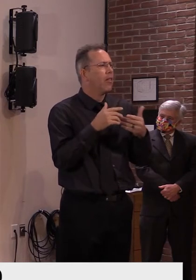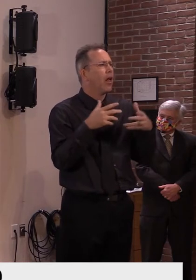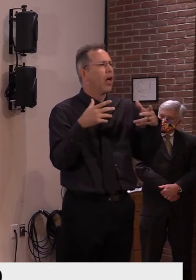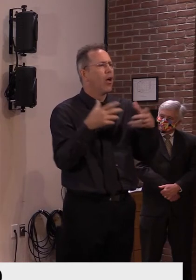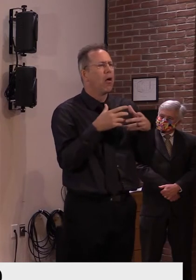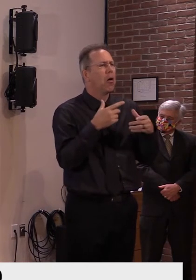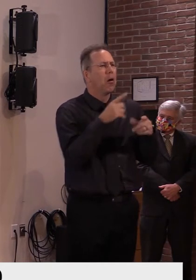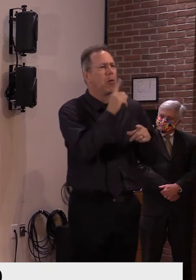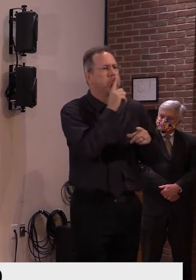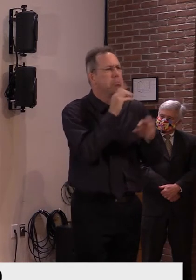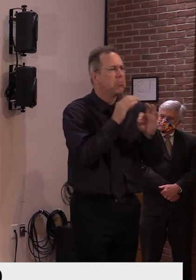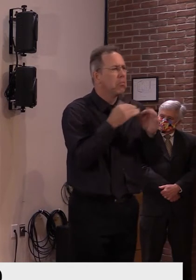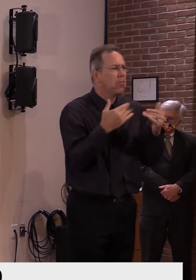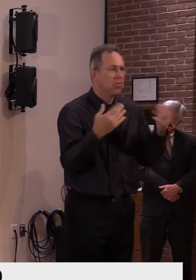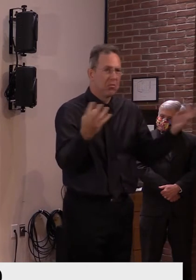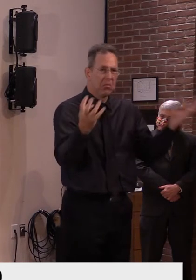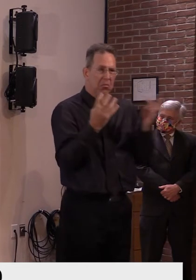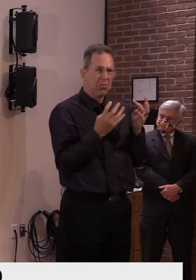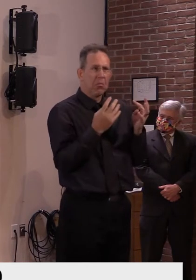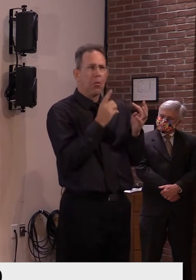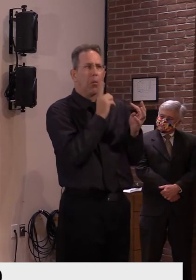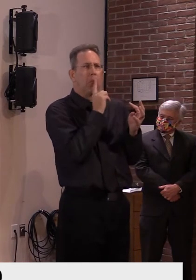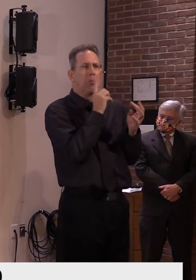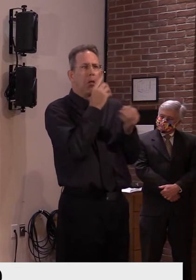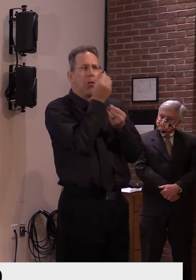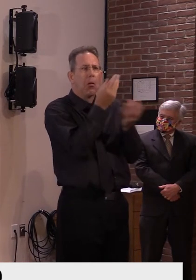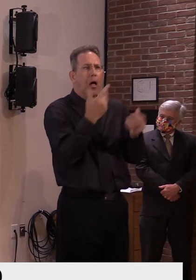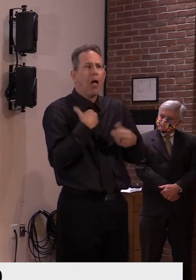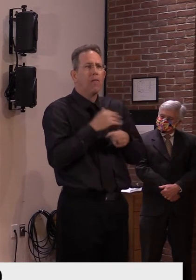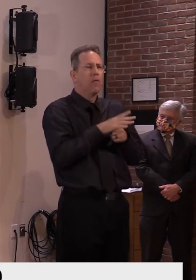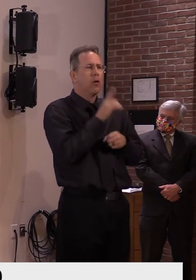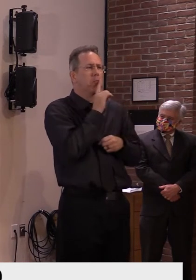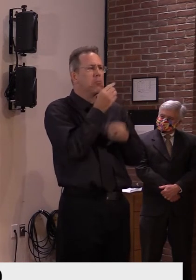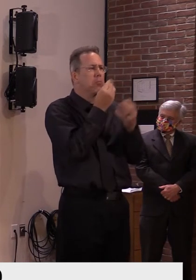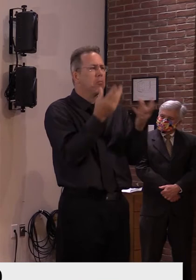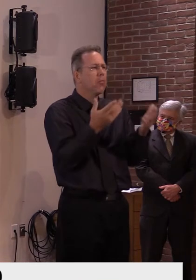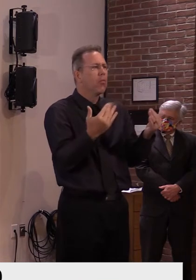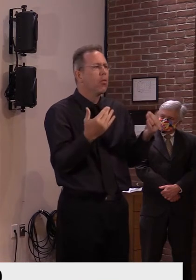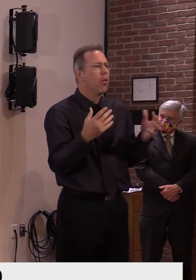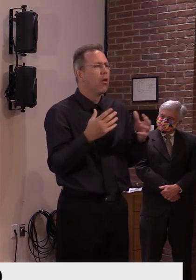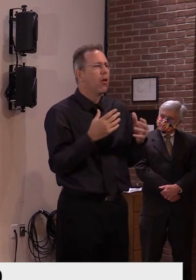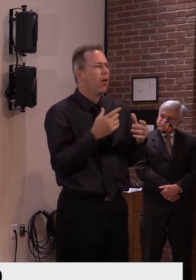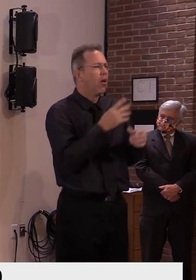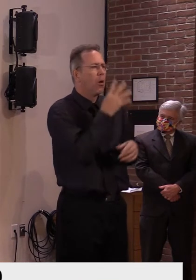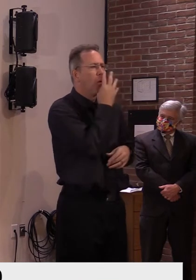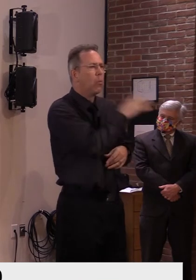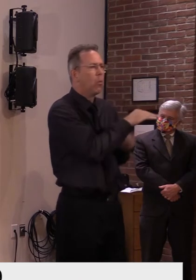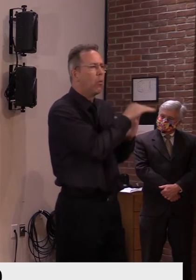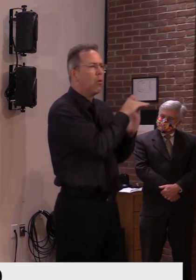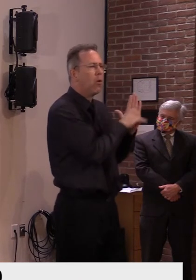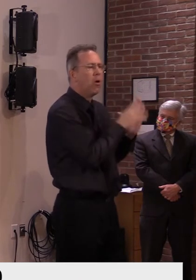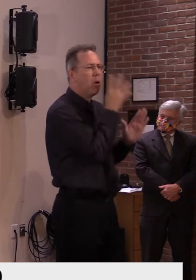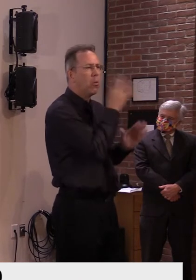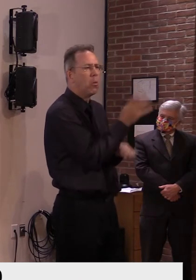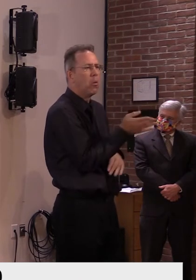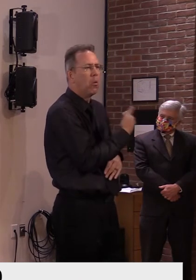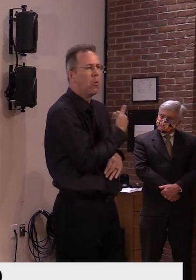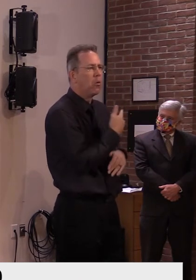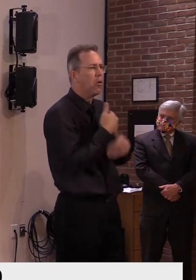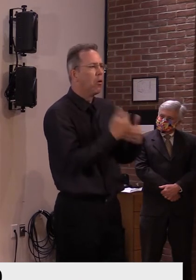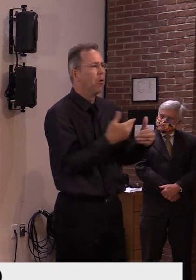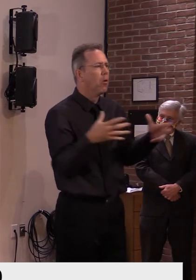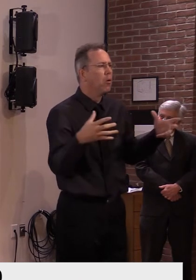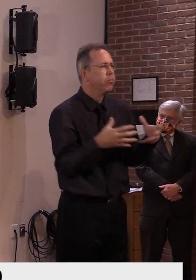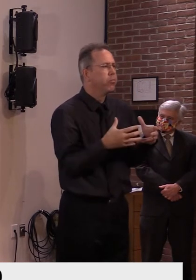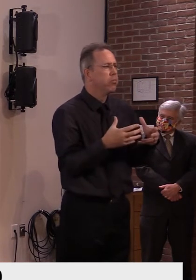what would be the follow-up if that were in the case that someone's actually, um, willfully not following the guidance?